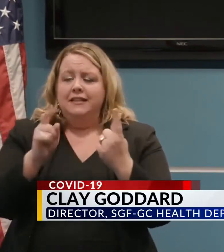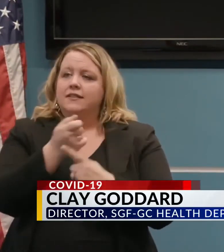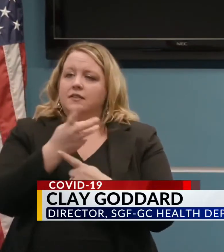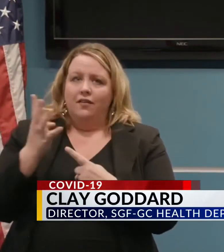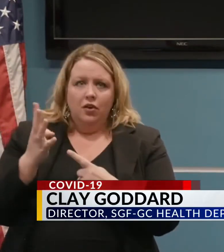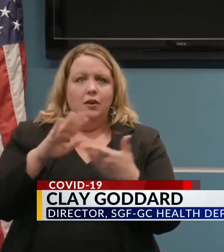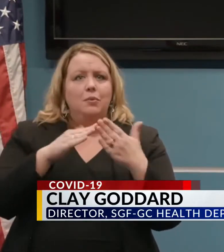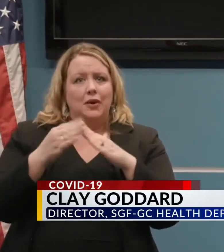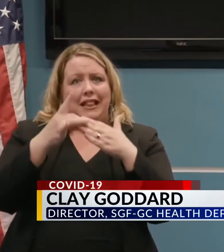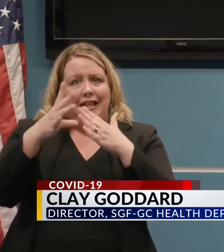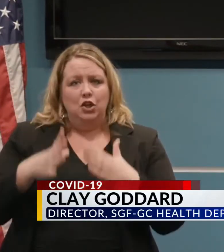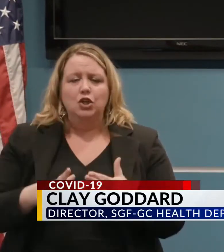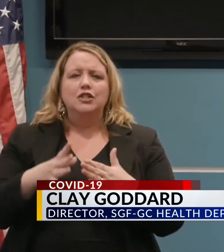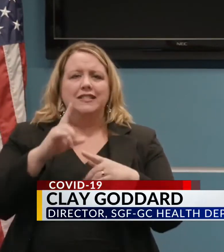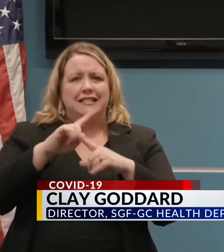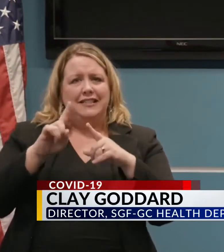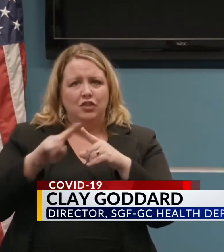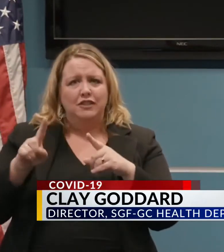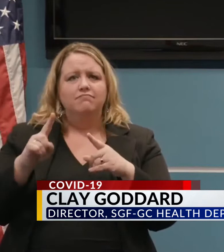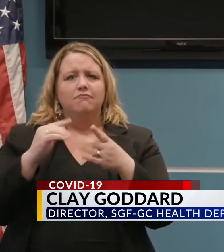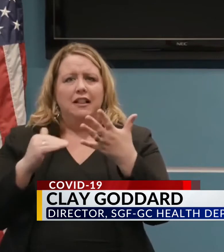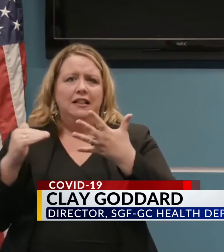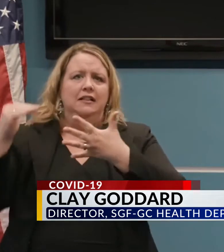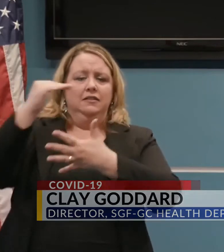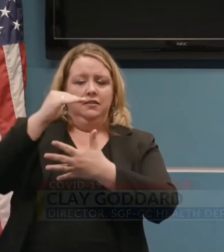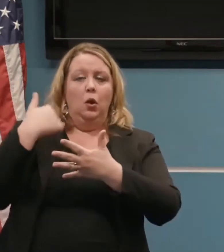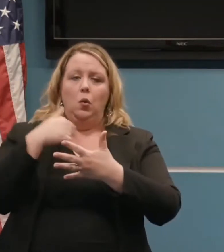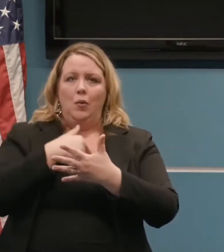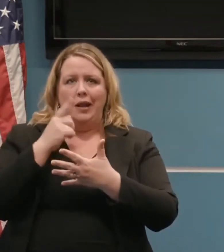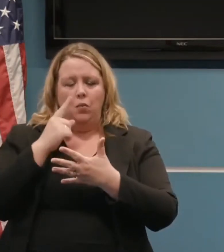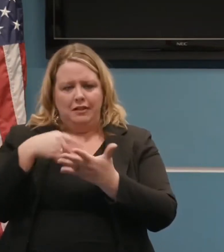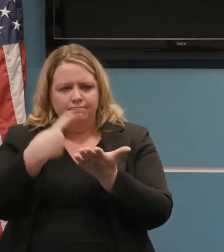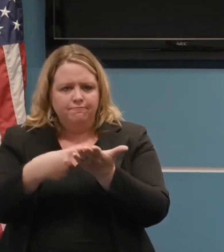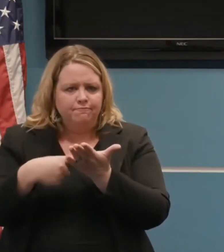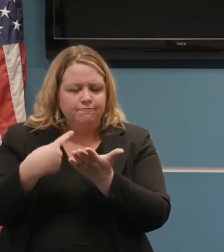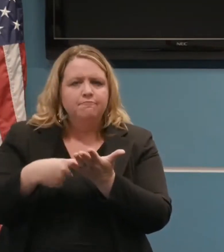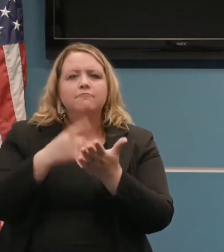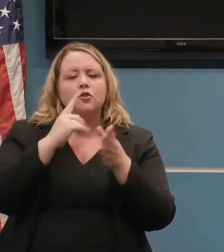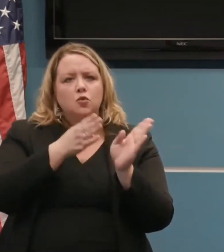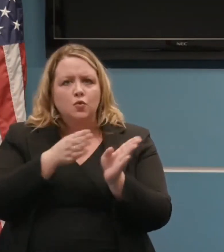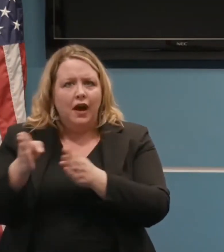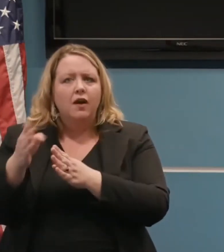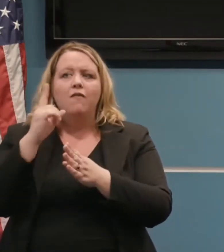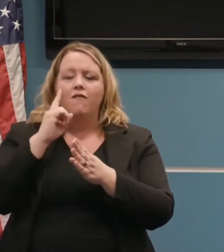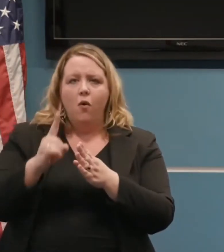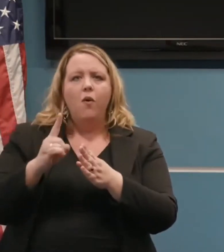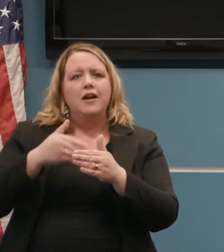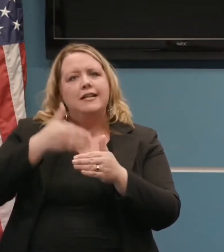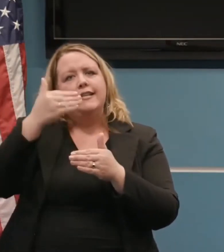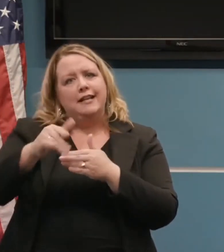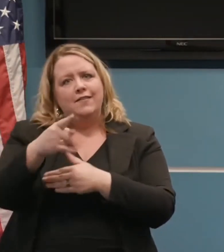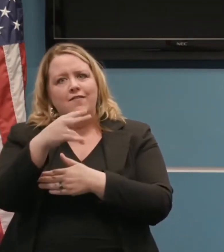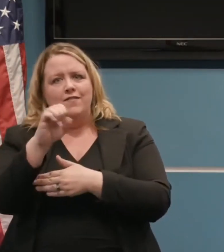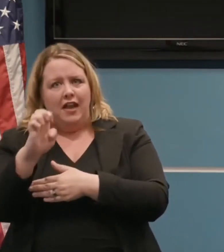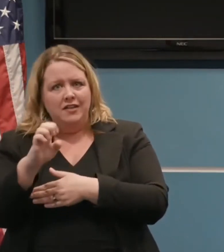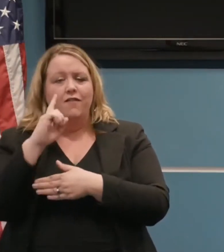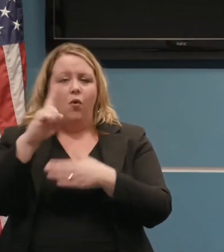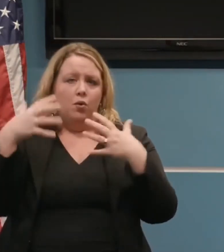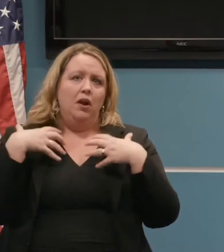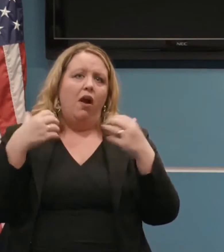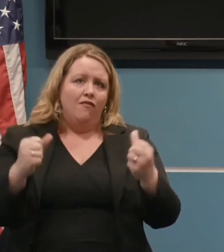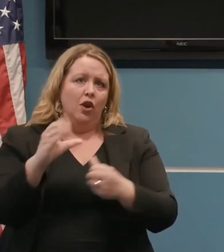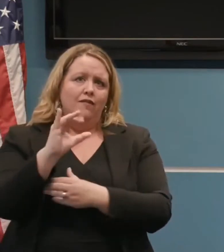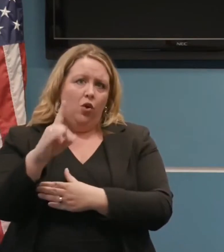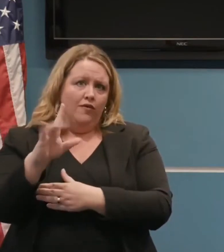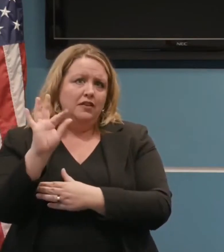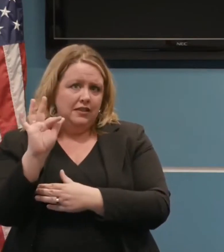as we look to build a strategy for the next phase of our community's response and recovery from COVID-19.